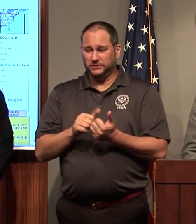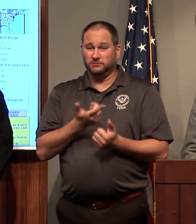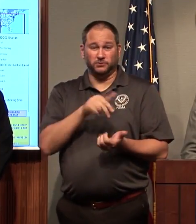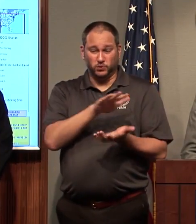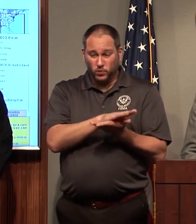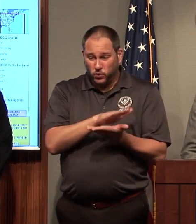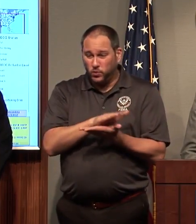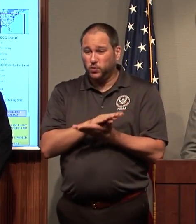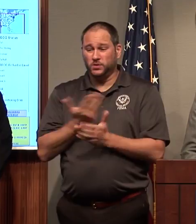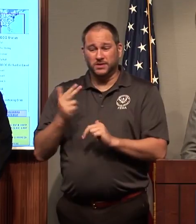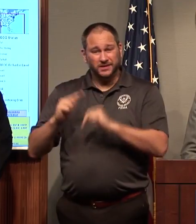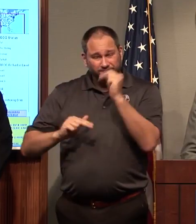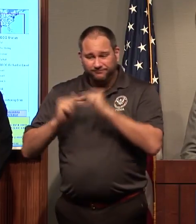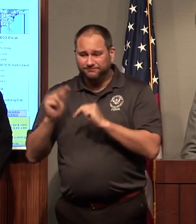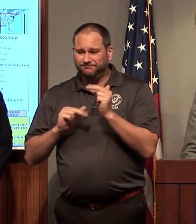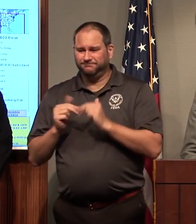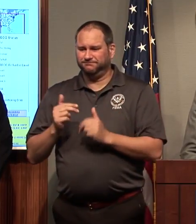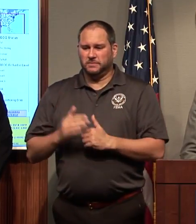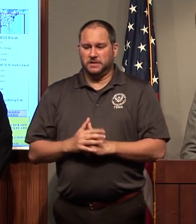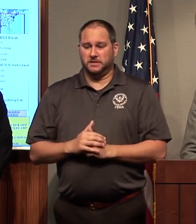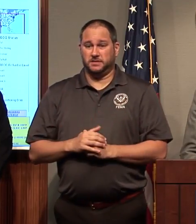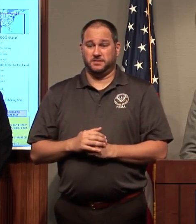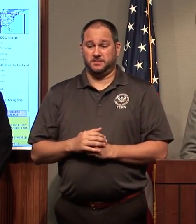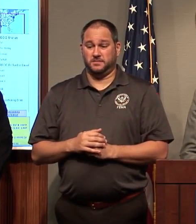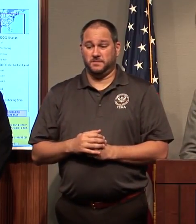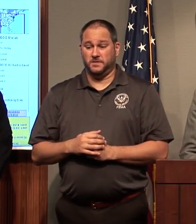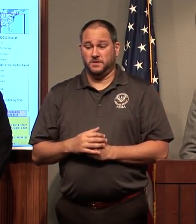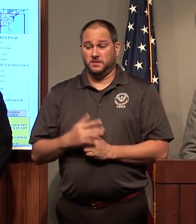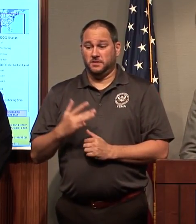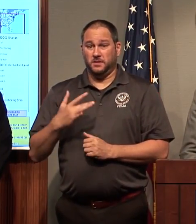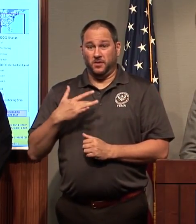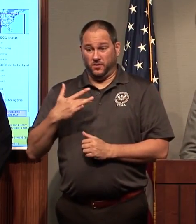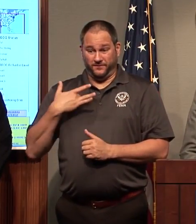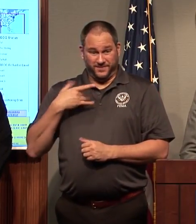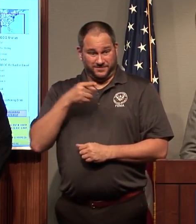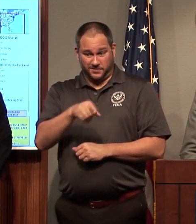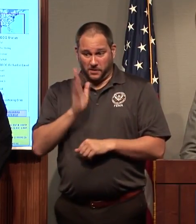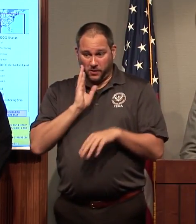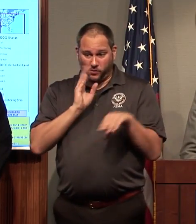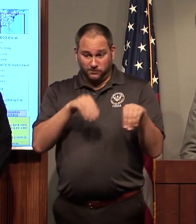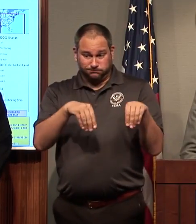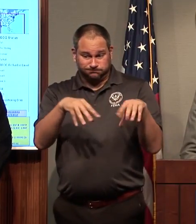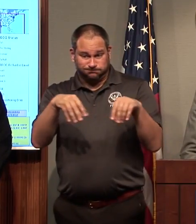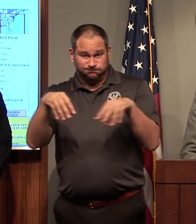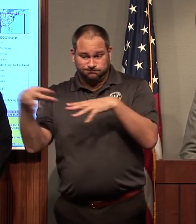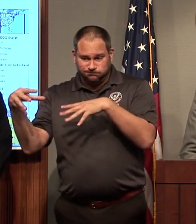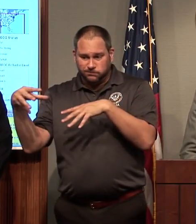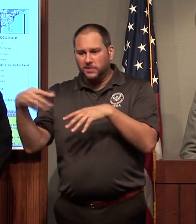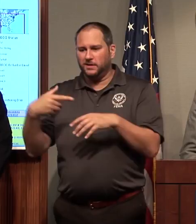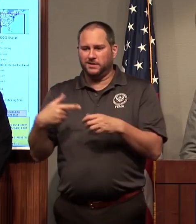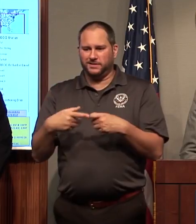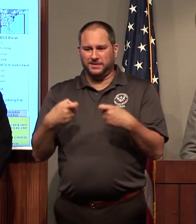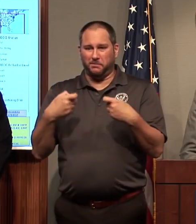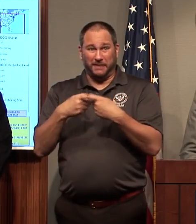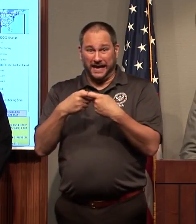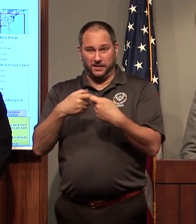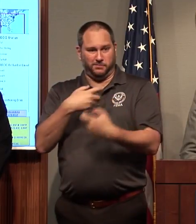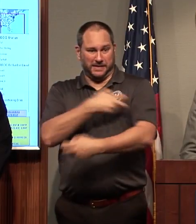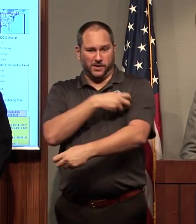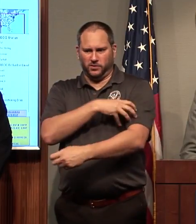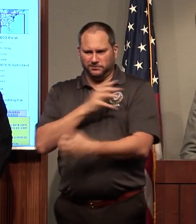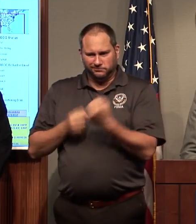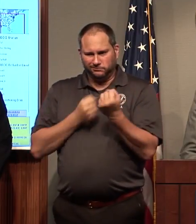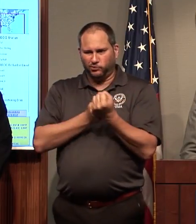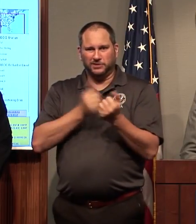getting a sense of what is going on on the ground. Now, with power out, power pretty much drives everything. Lights are out. There may be impacts on local